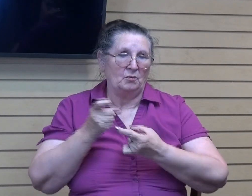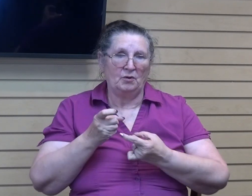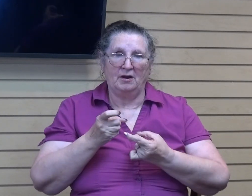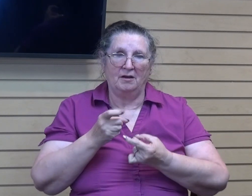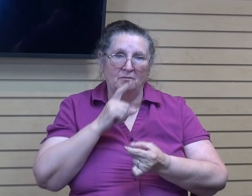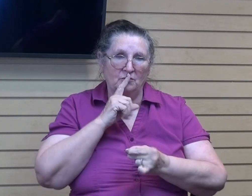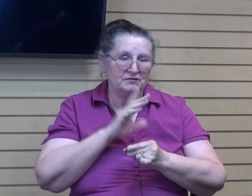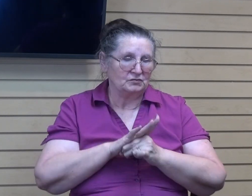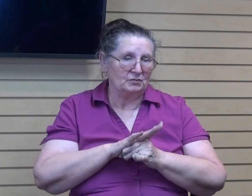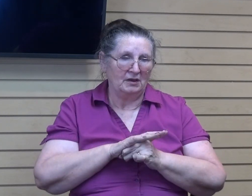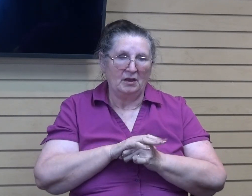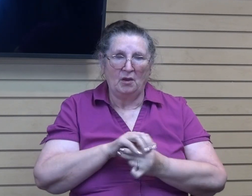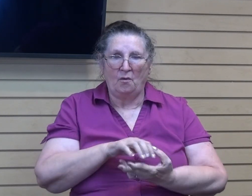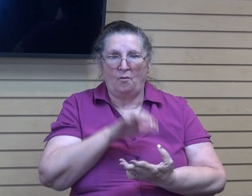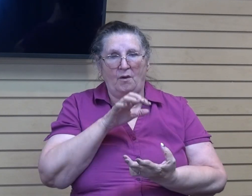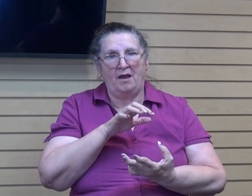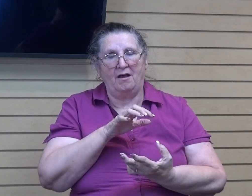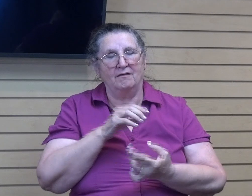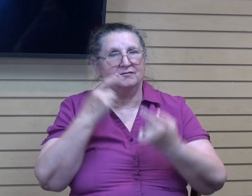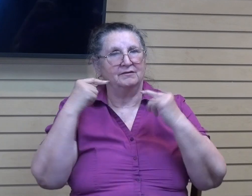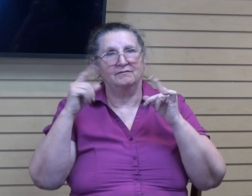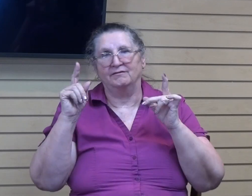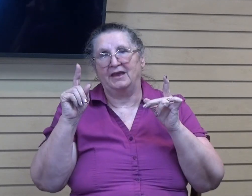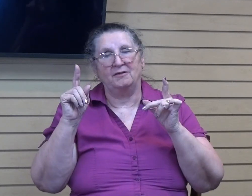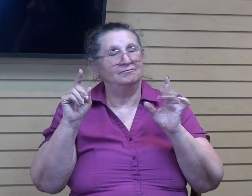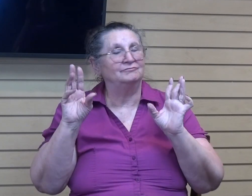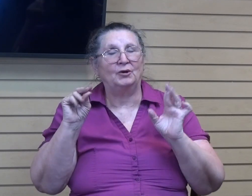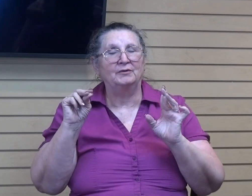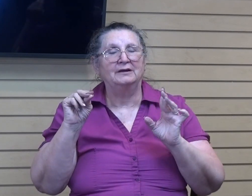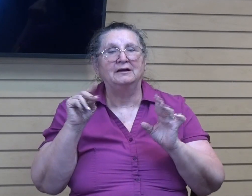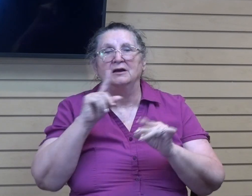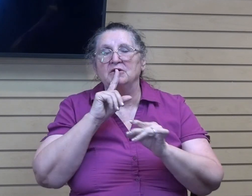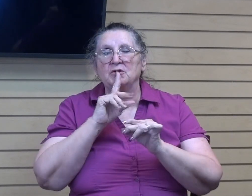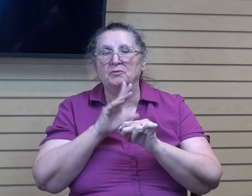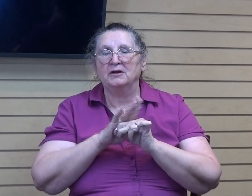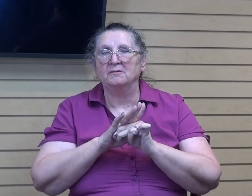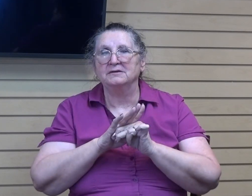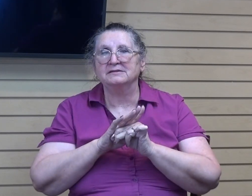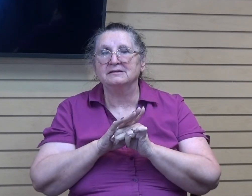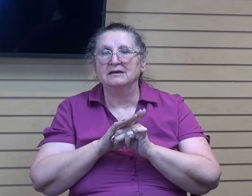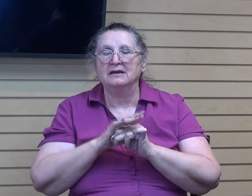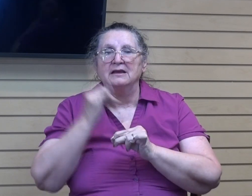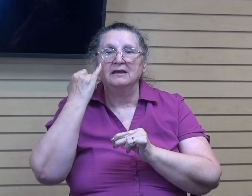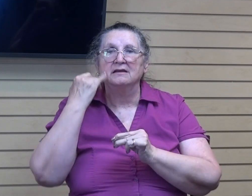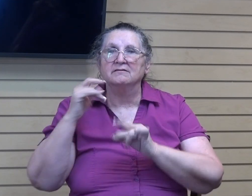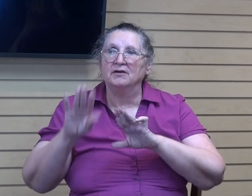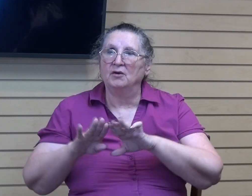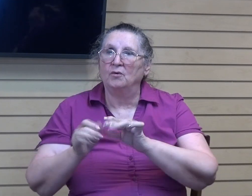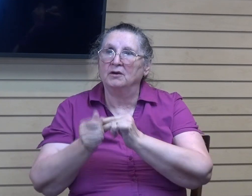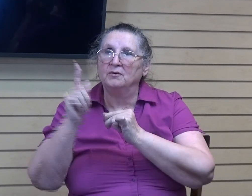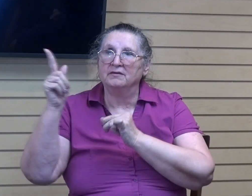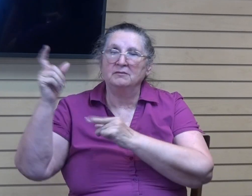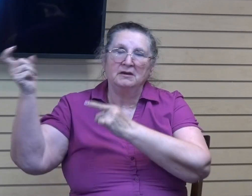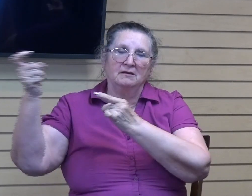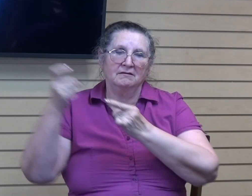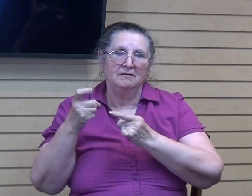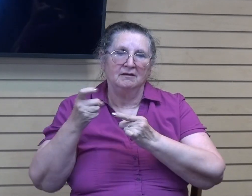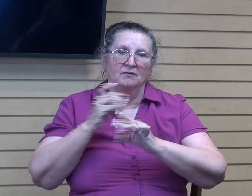fame or fortune. What he did promise as I walk with him is provision, protection, and his